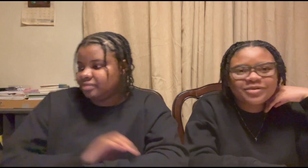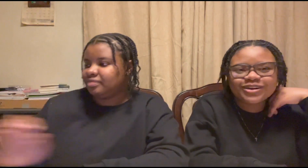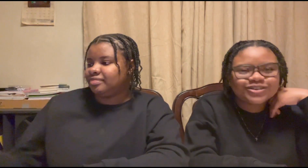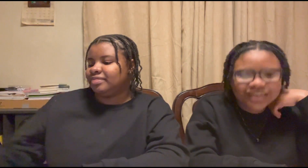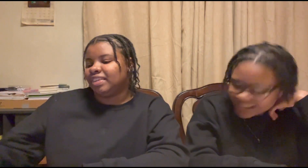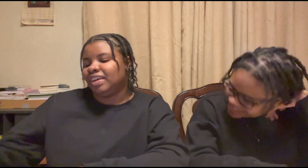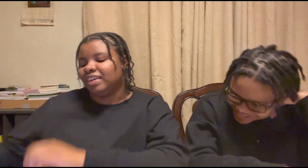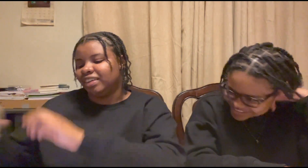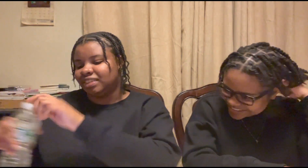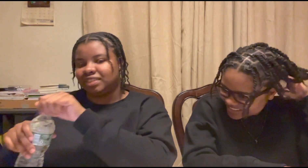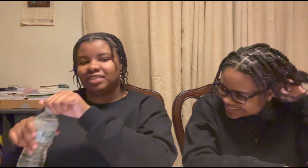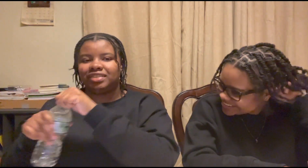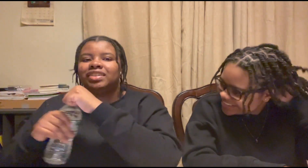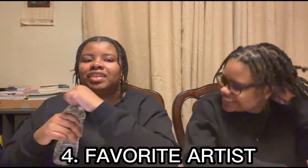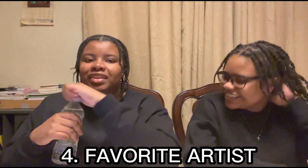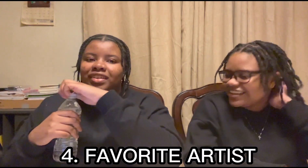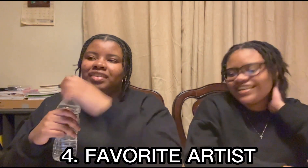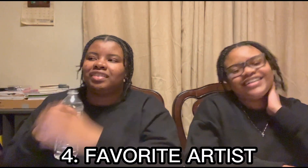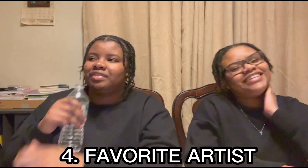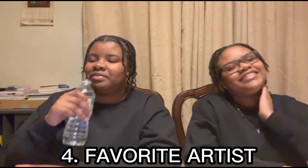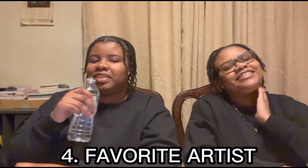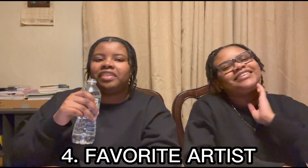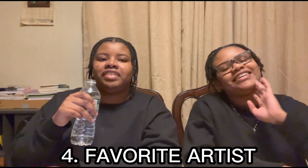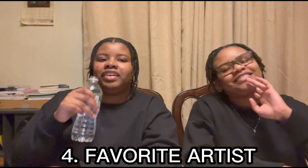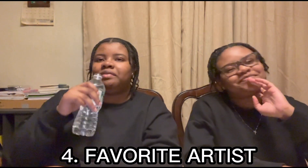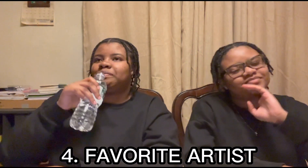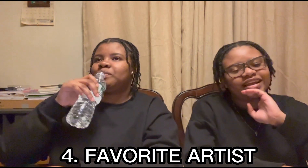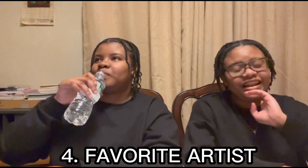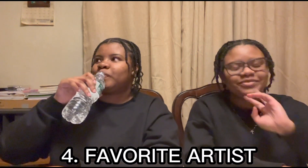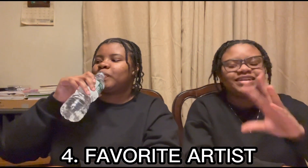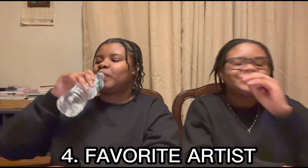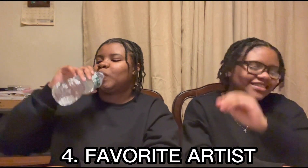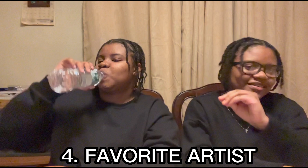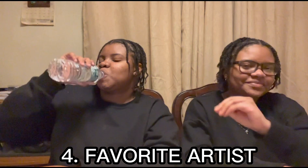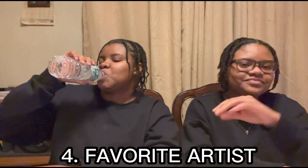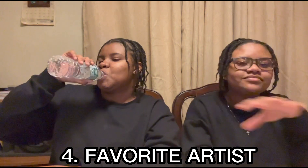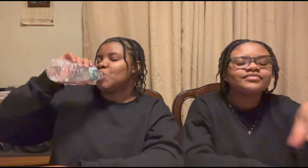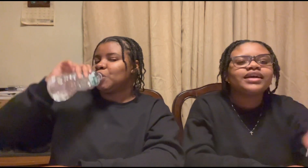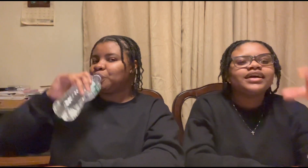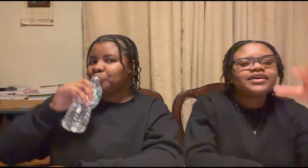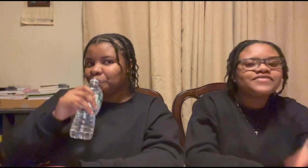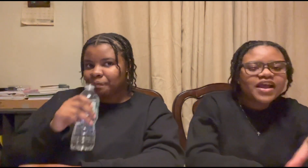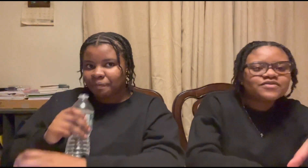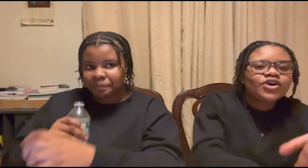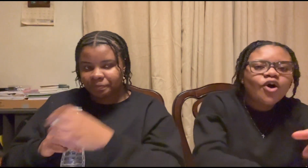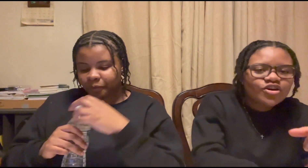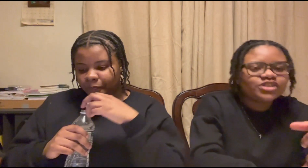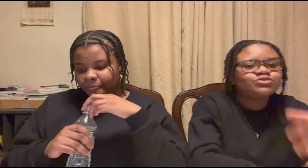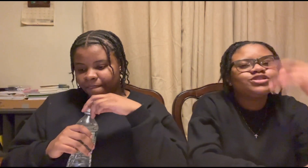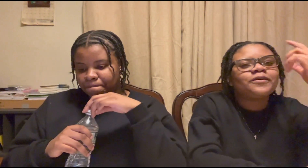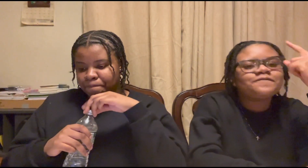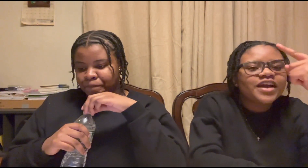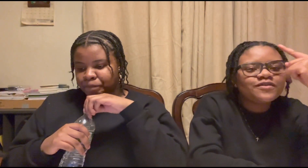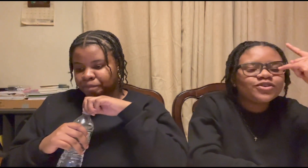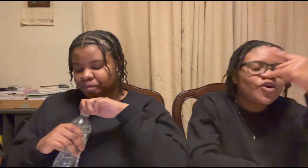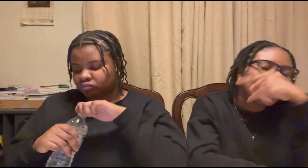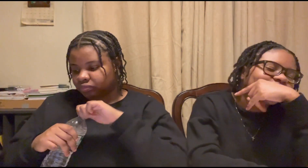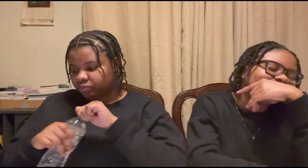across i guess all right y'all can't relate anyways favorite artist what's your favorite artist